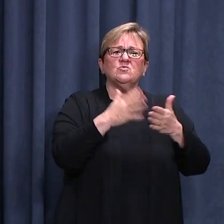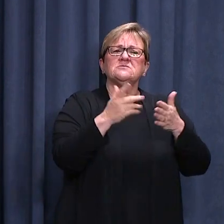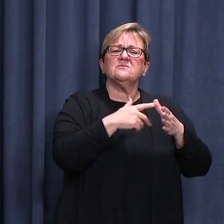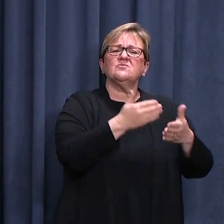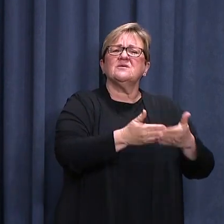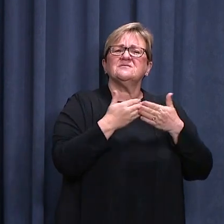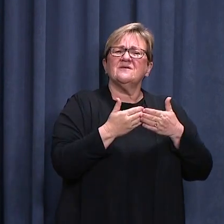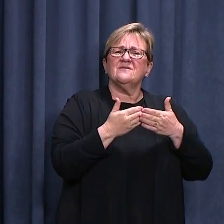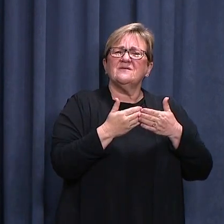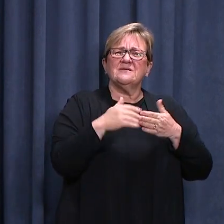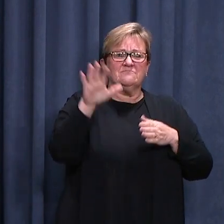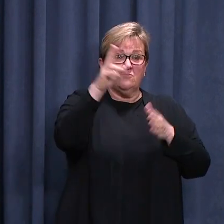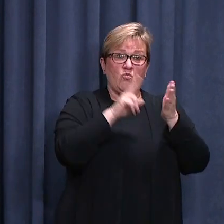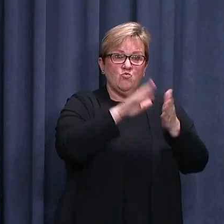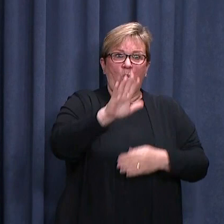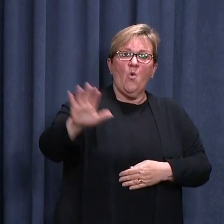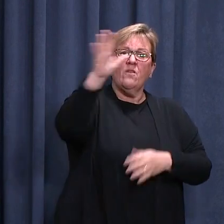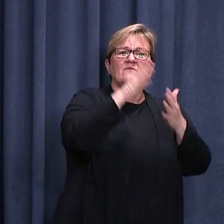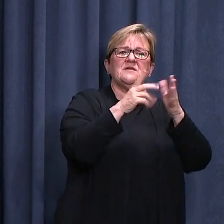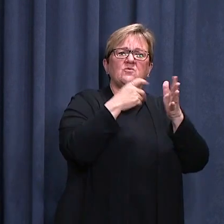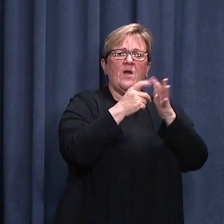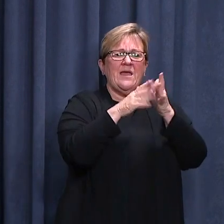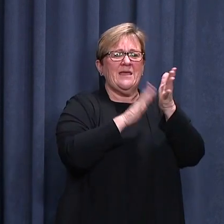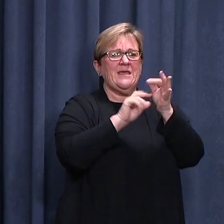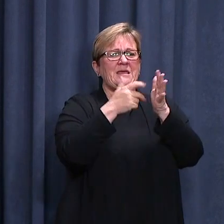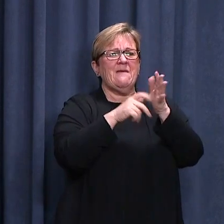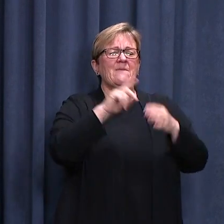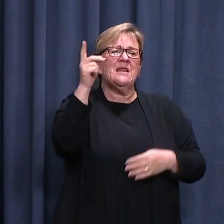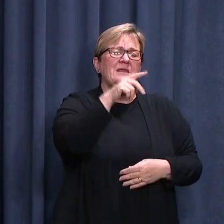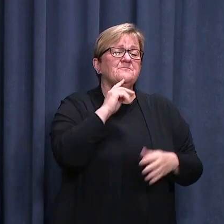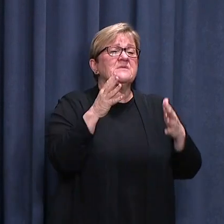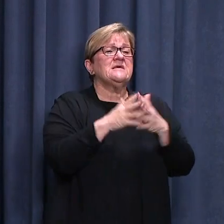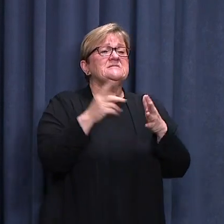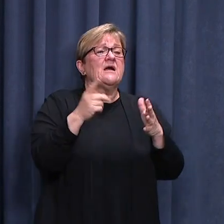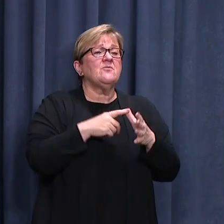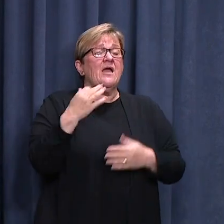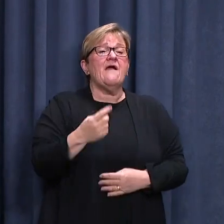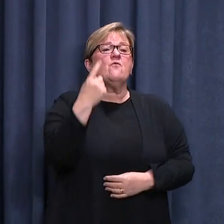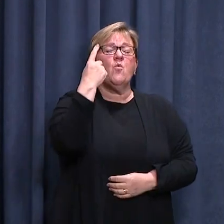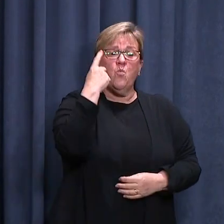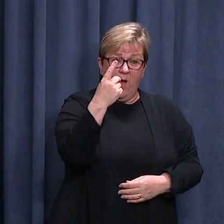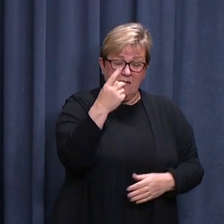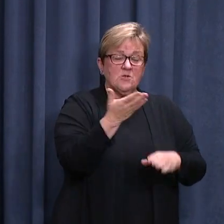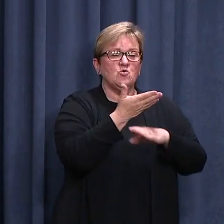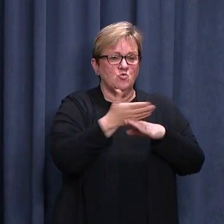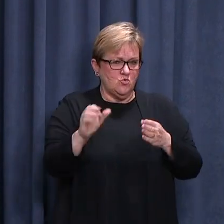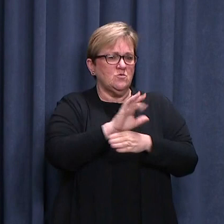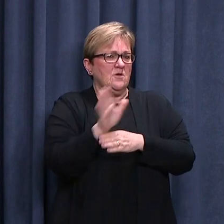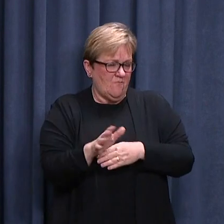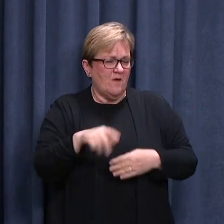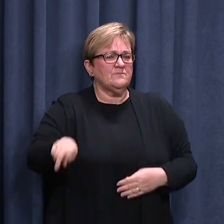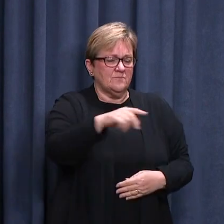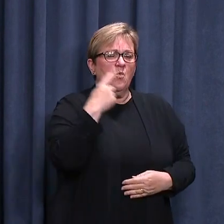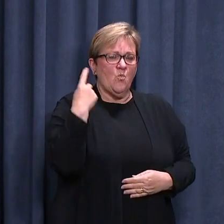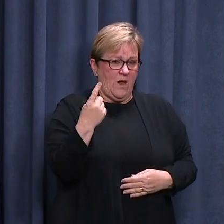especially the Kimberley region. This morning, I can confirm that WA has recorded one new local case of